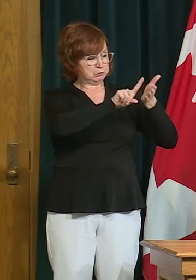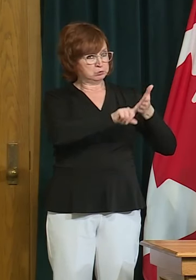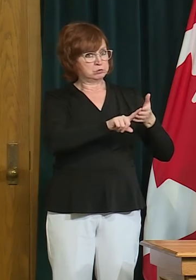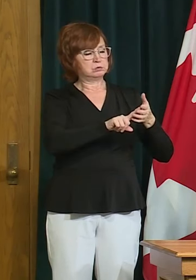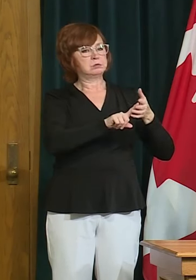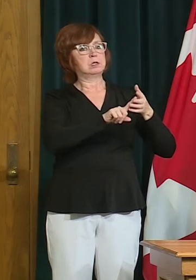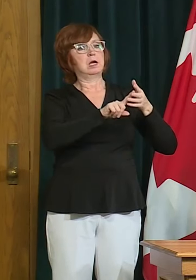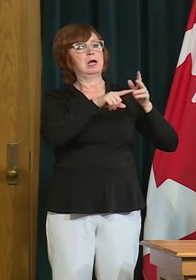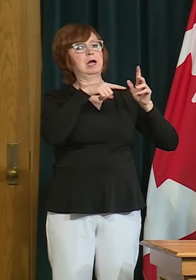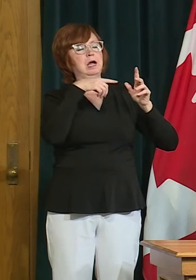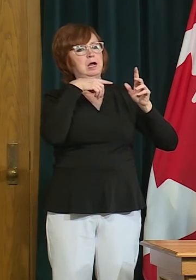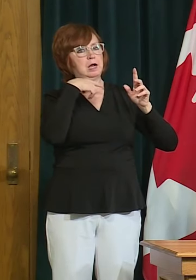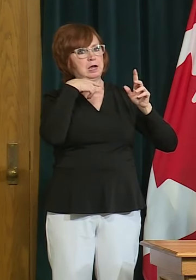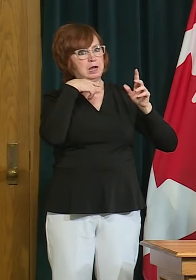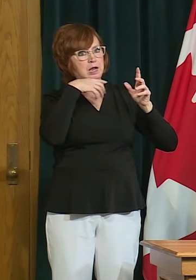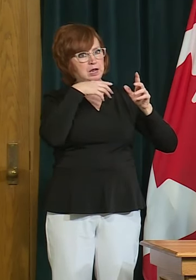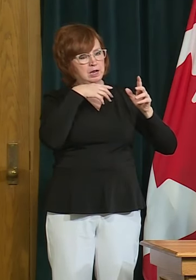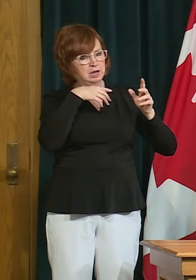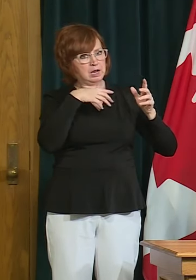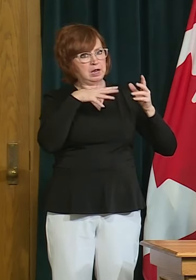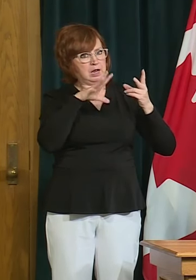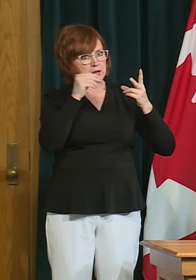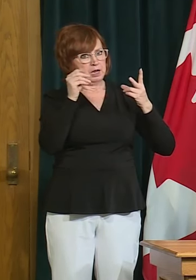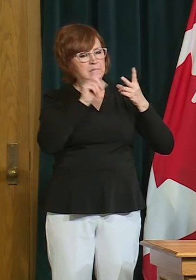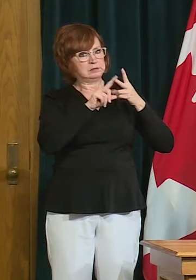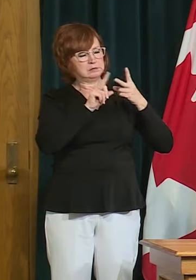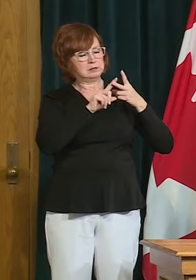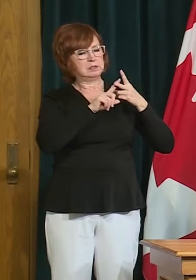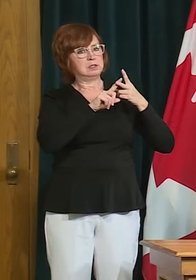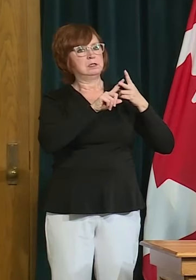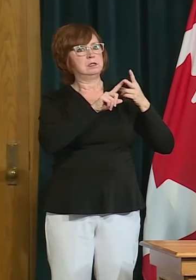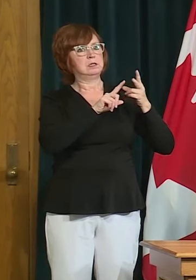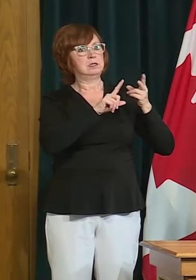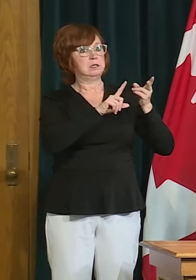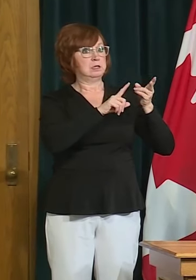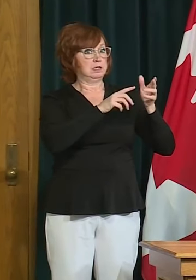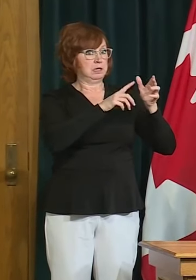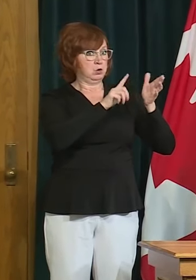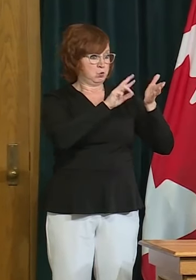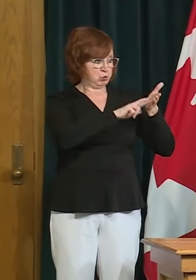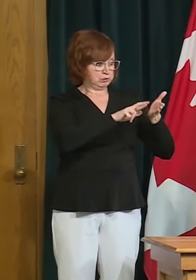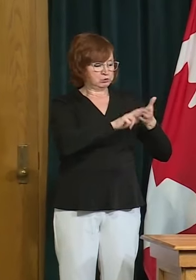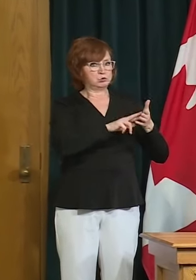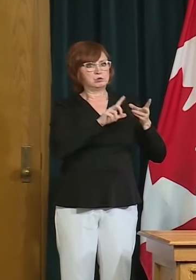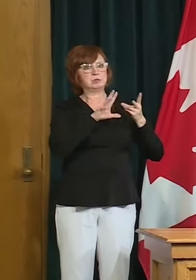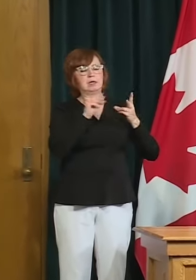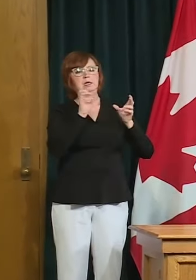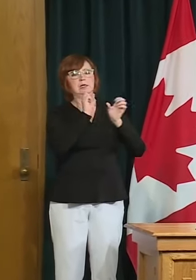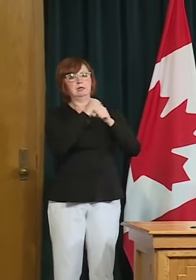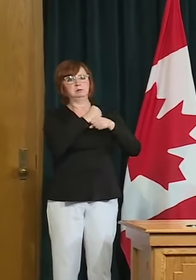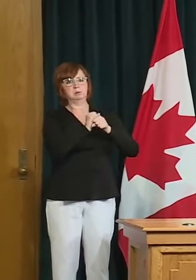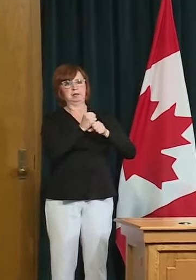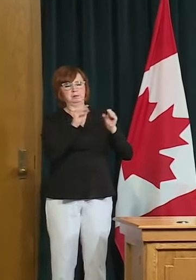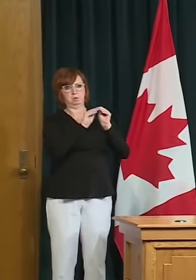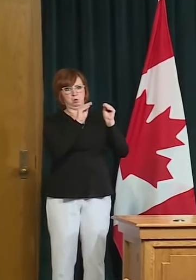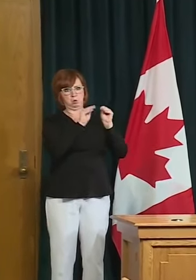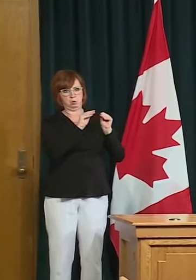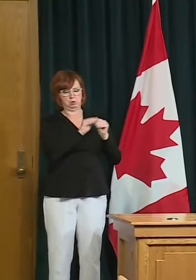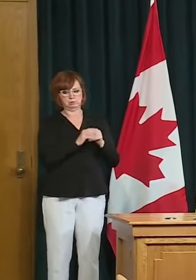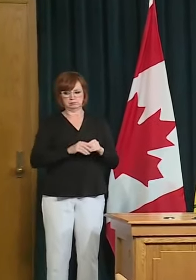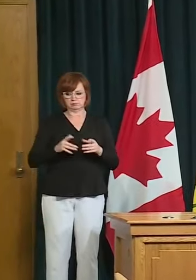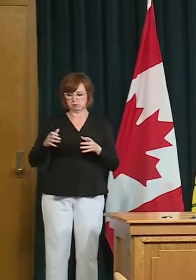vaccine upon having an approval so doctor anything to add to that yeah i would just add that as part of pandemic